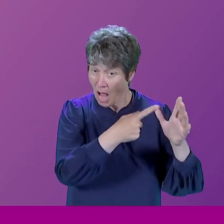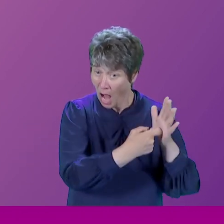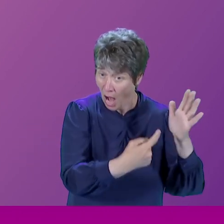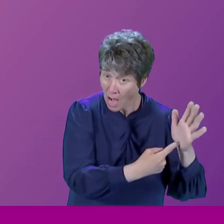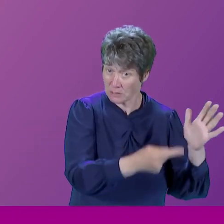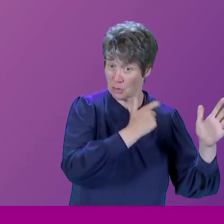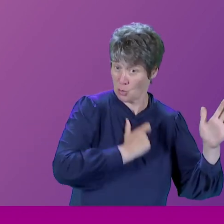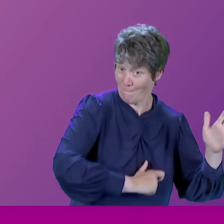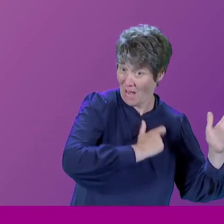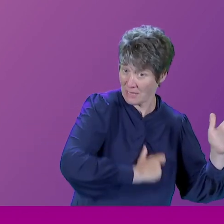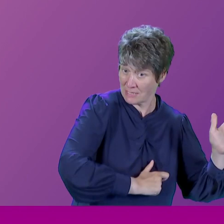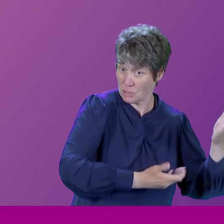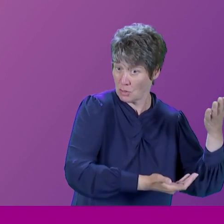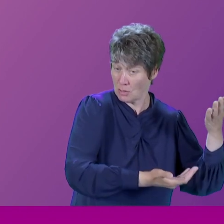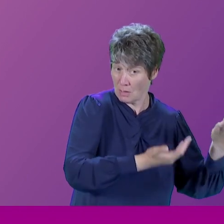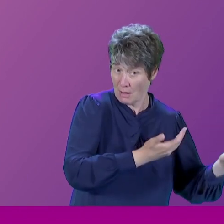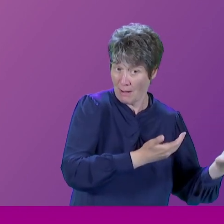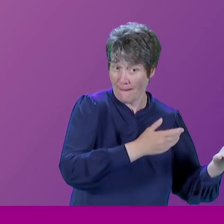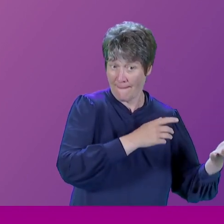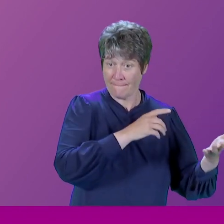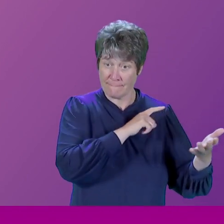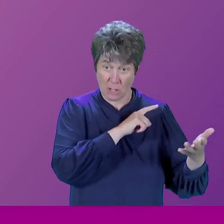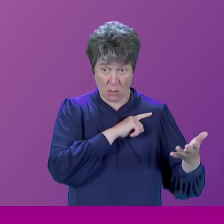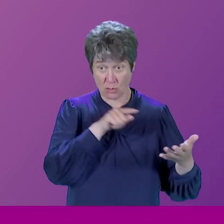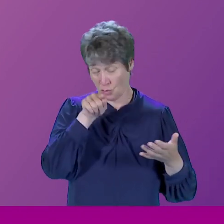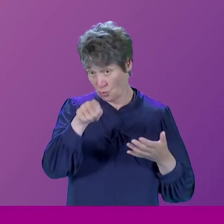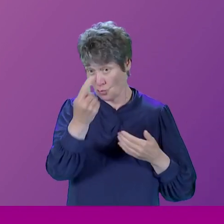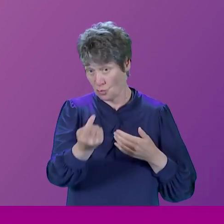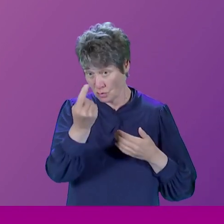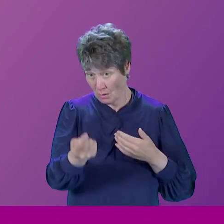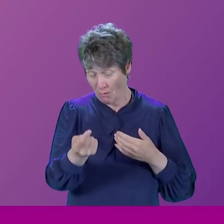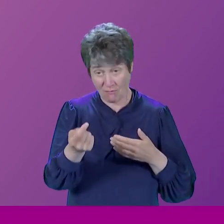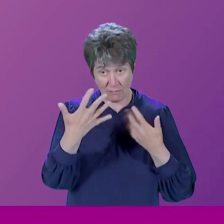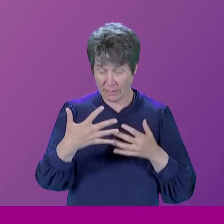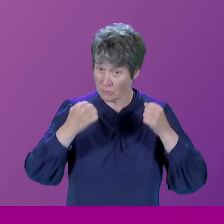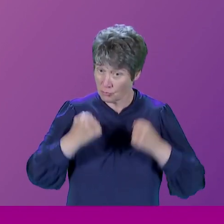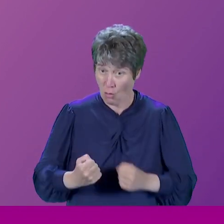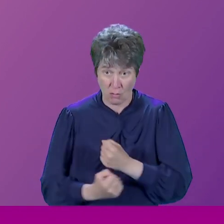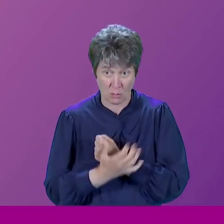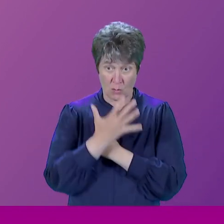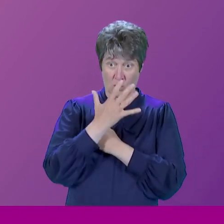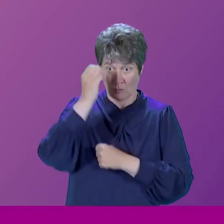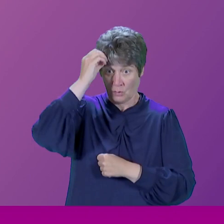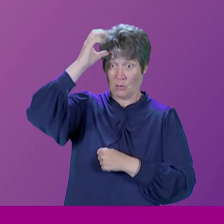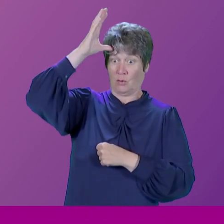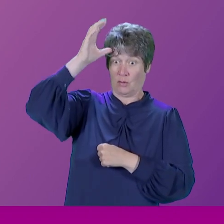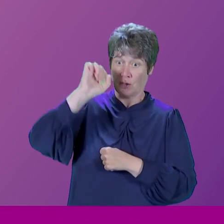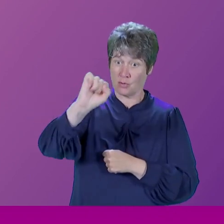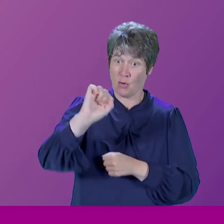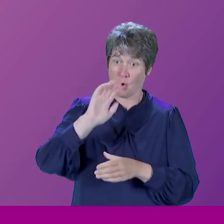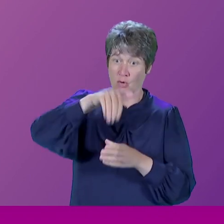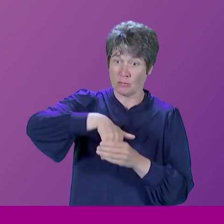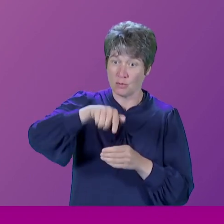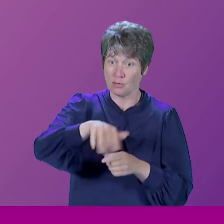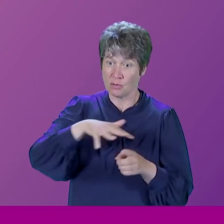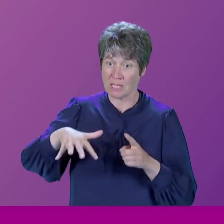it clearly has been on you and how you think and how you contribute to society? What's your point